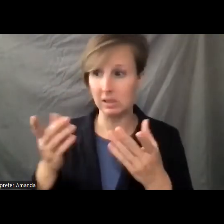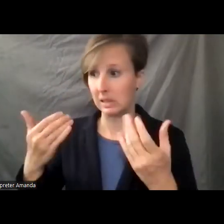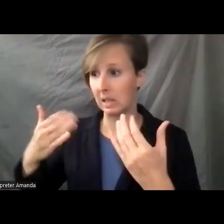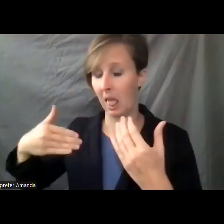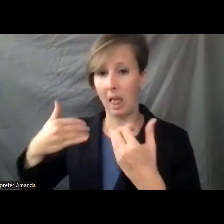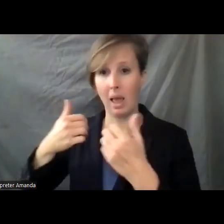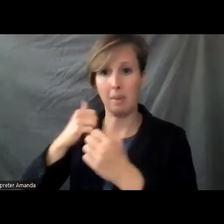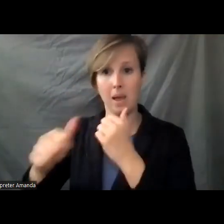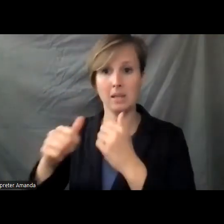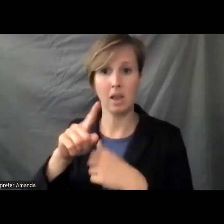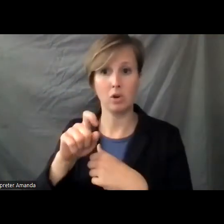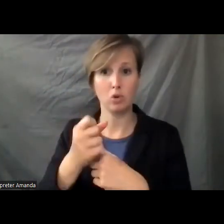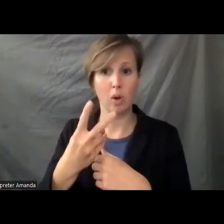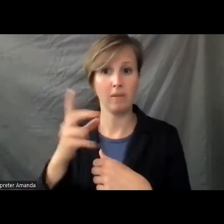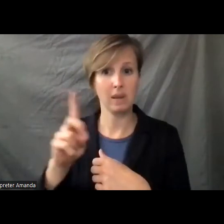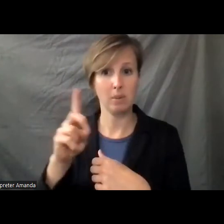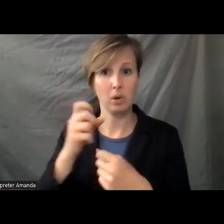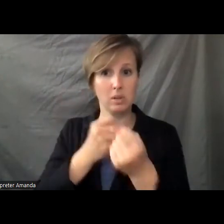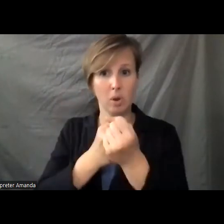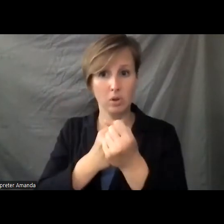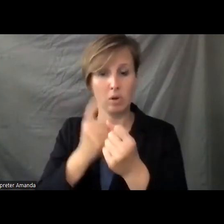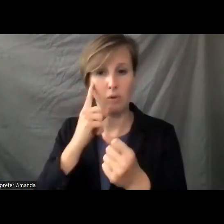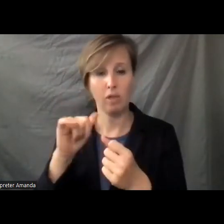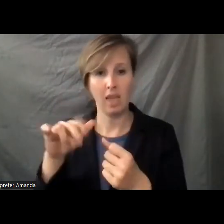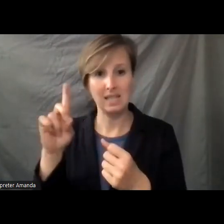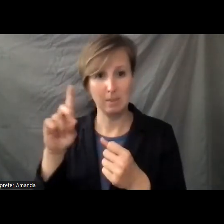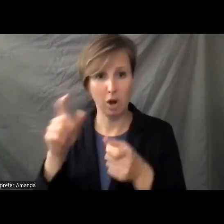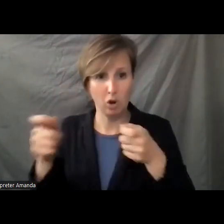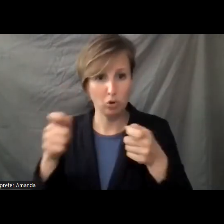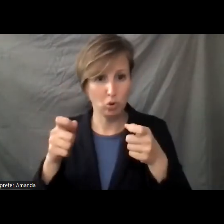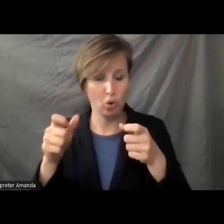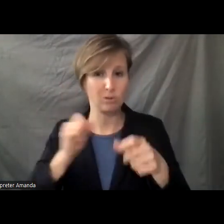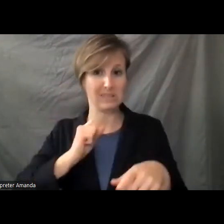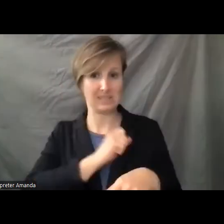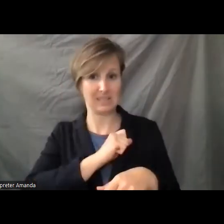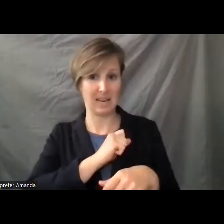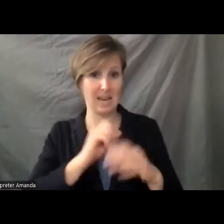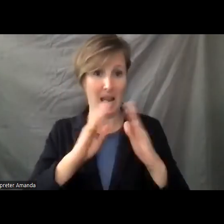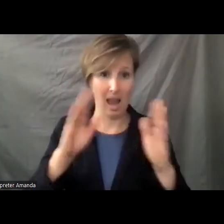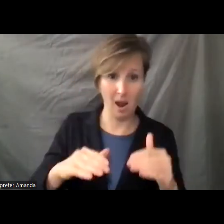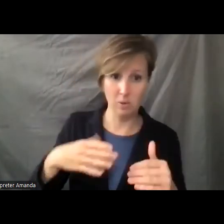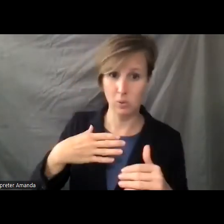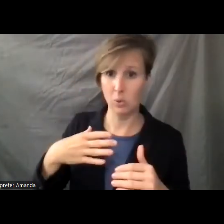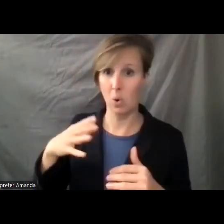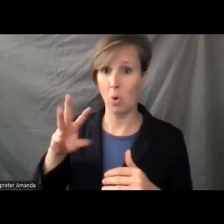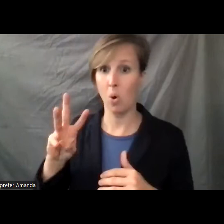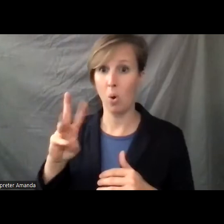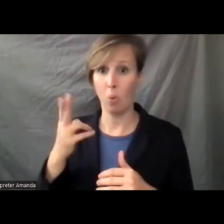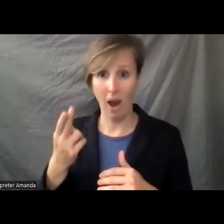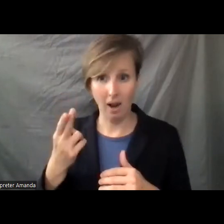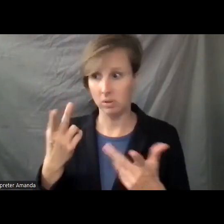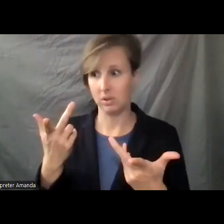sponsors in a Democratic-controlled Senate House and White House. This legislation has failed to move.